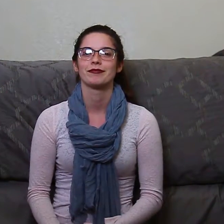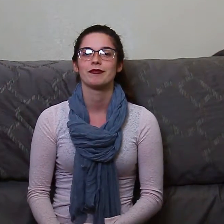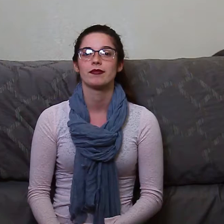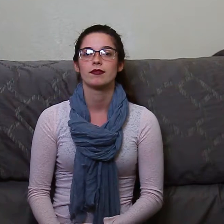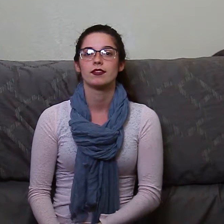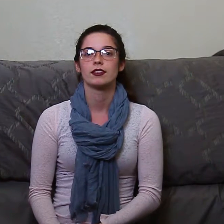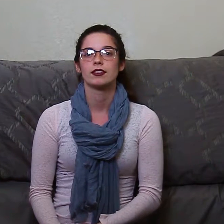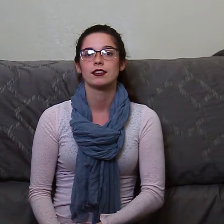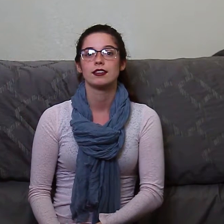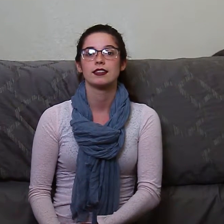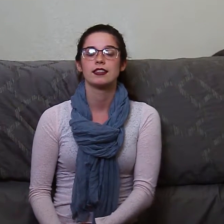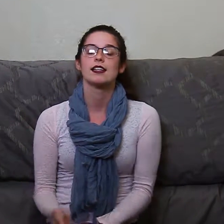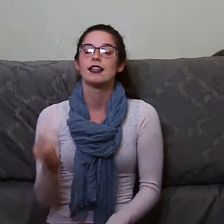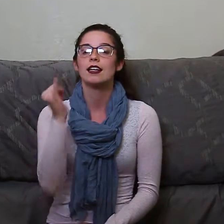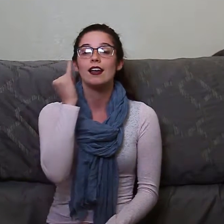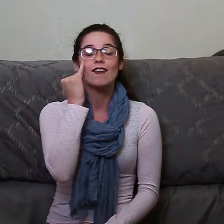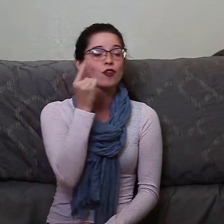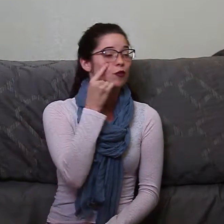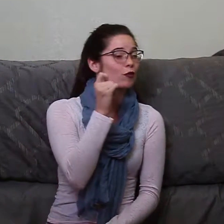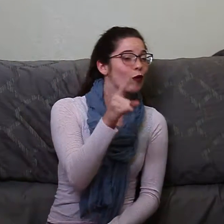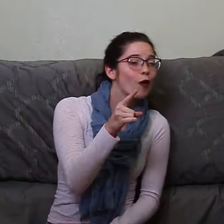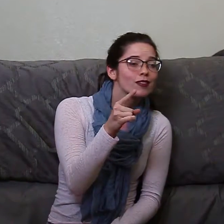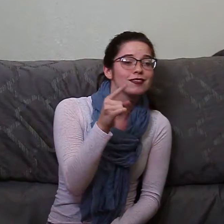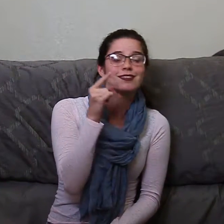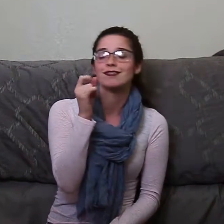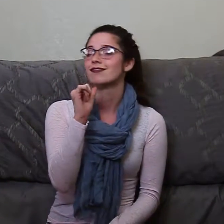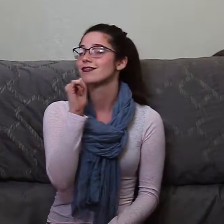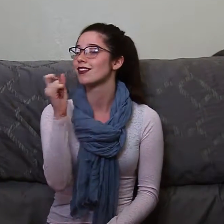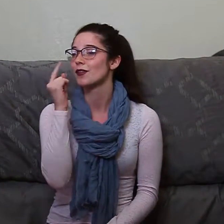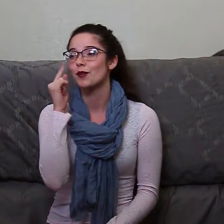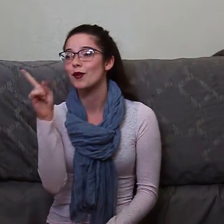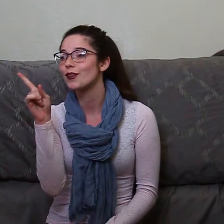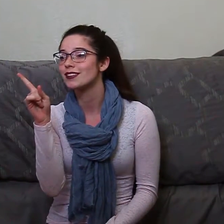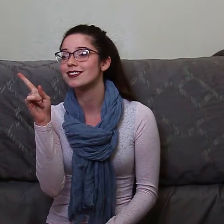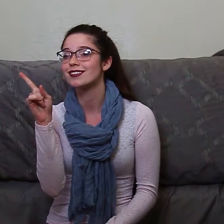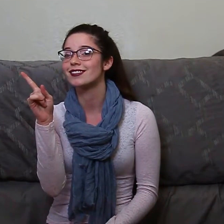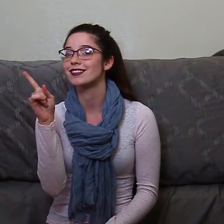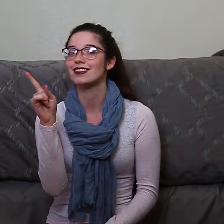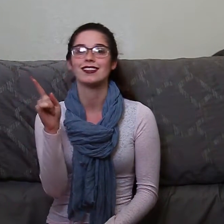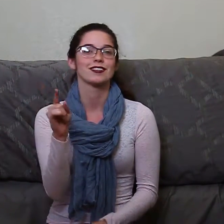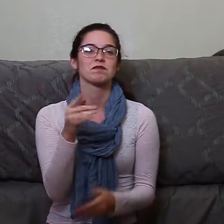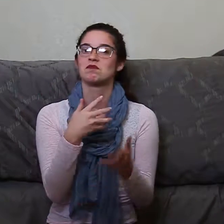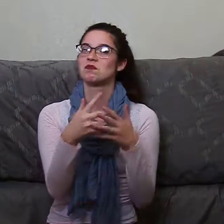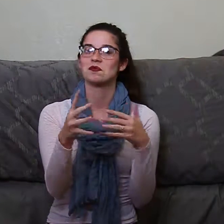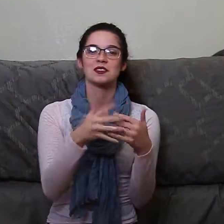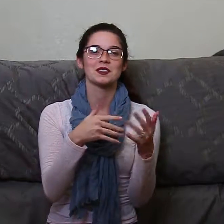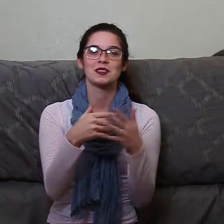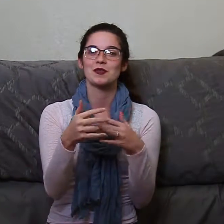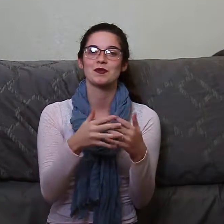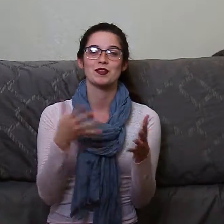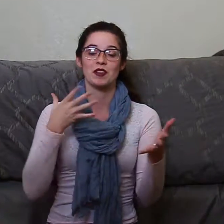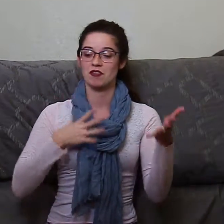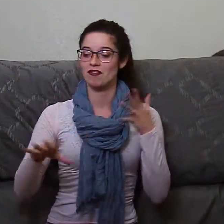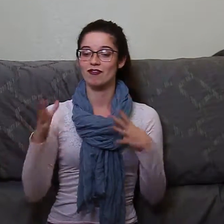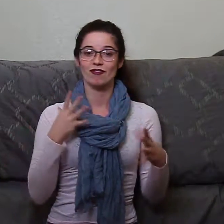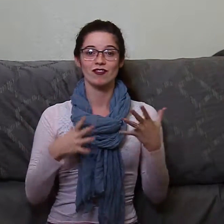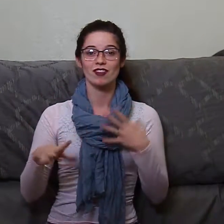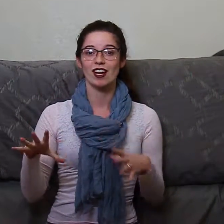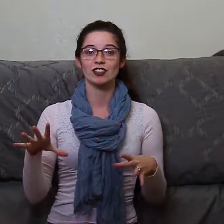the trend cycle is circling all around you. That's moving fast. It's not like we just have a spring fashion season and a fall fashion